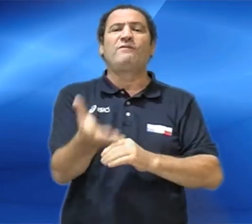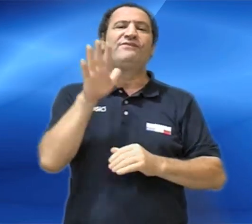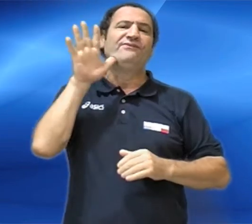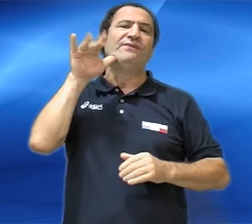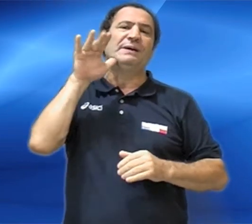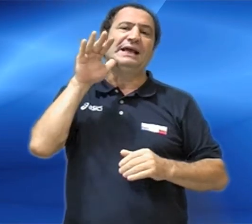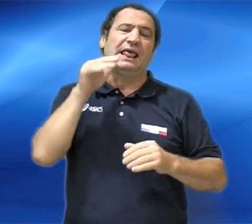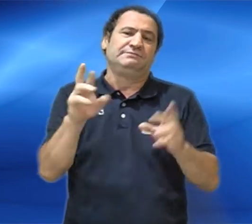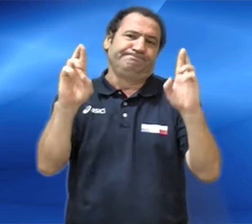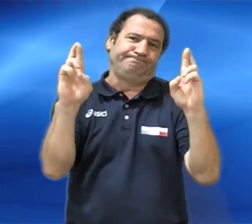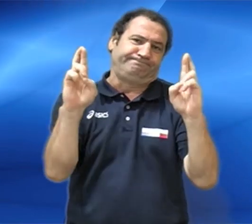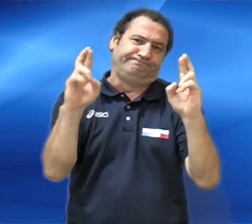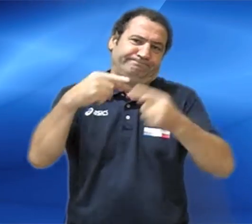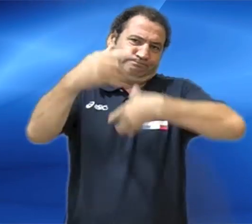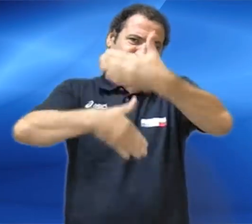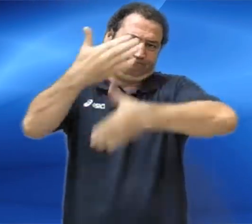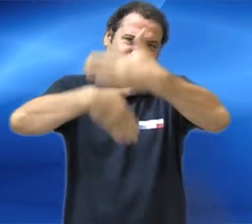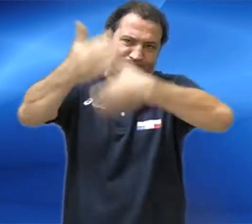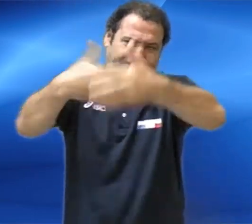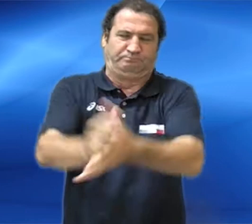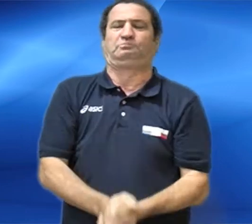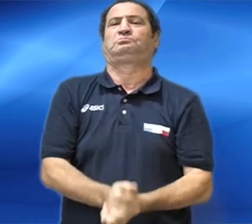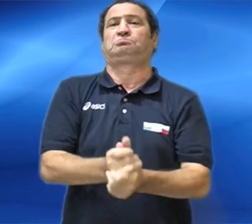Baby. Good. I don't know. Yes.